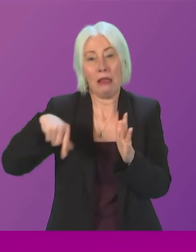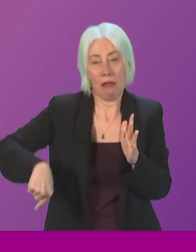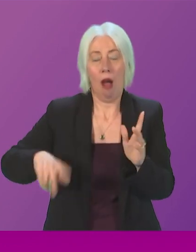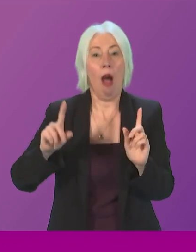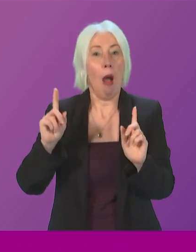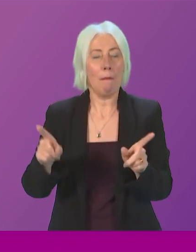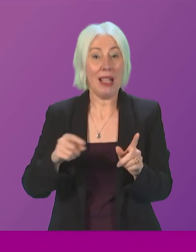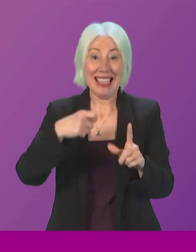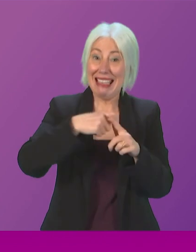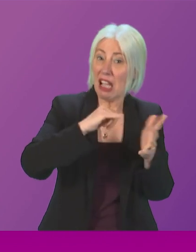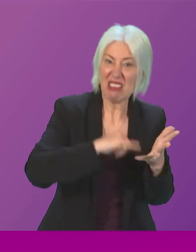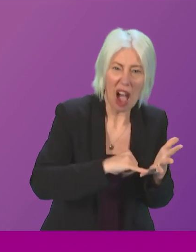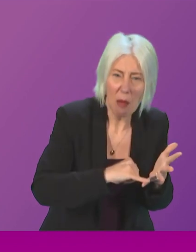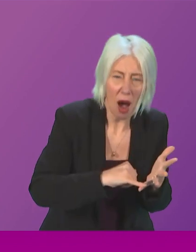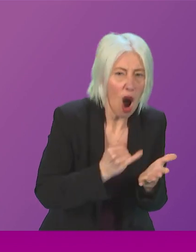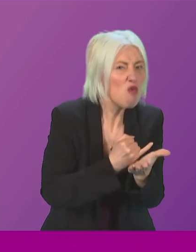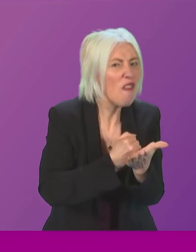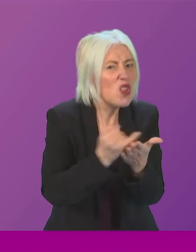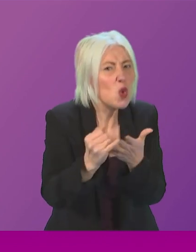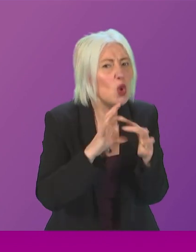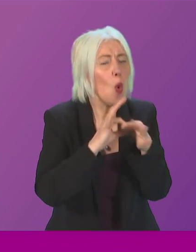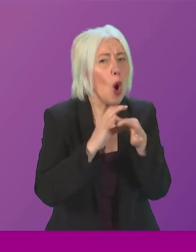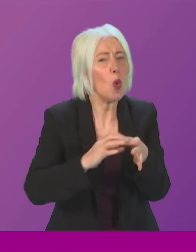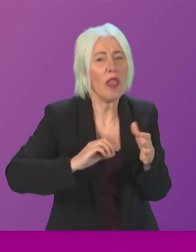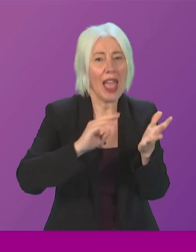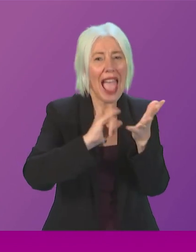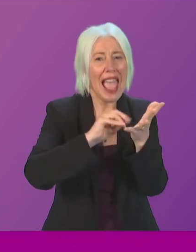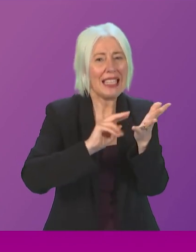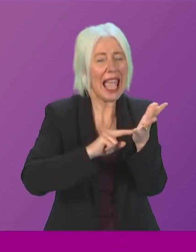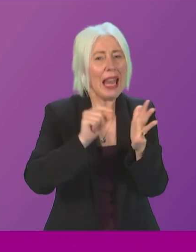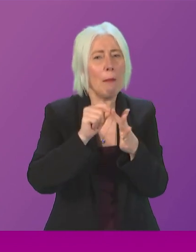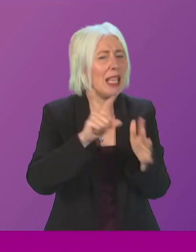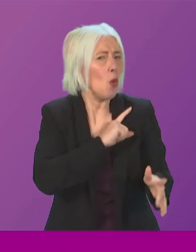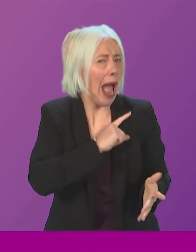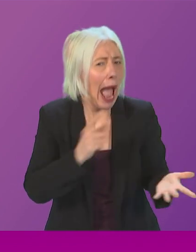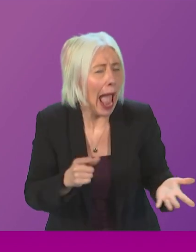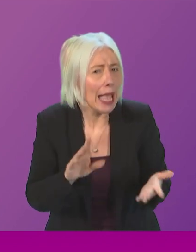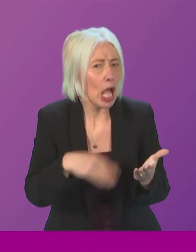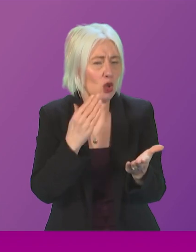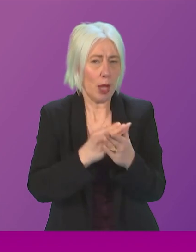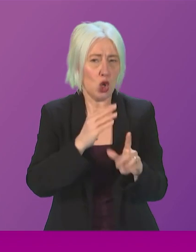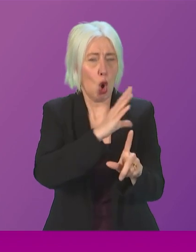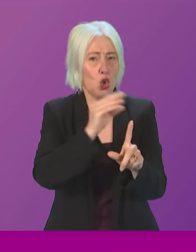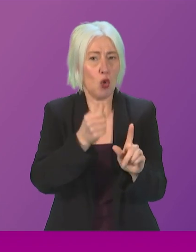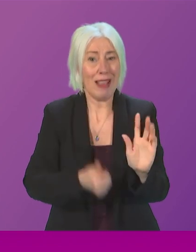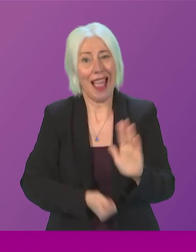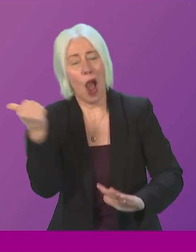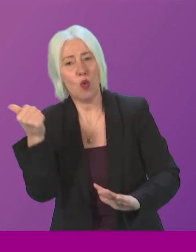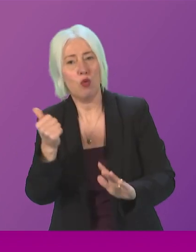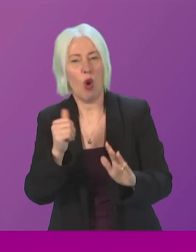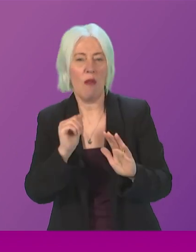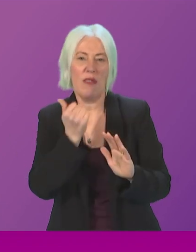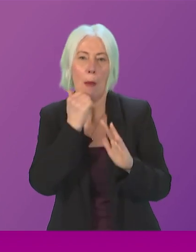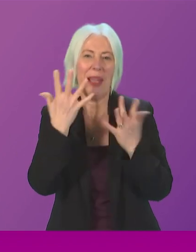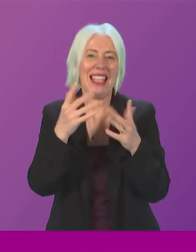is Keir Starmer refusing to work with the Scottish National Party in order to keep the Tories out of number 10? We are